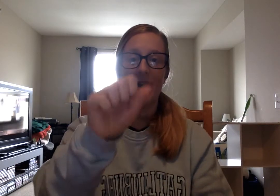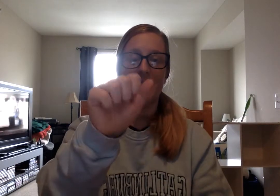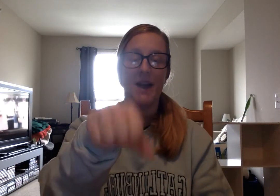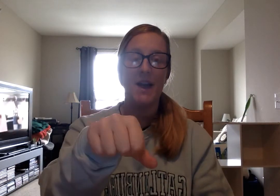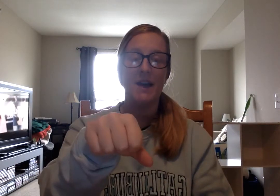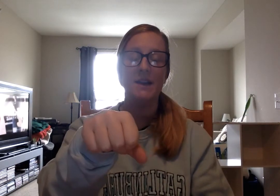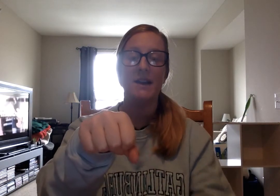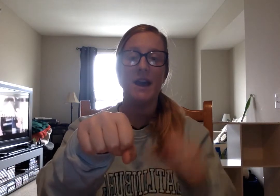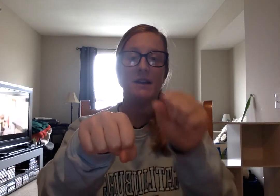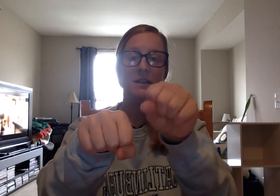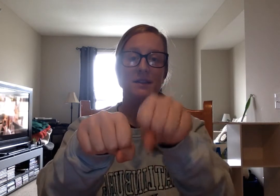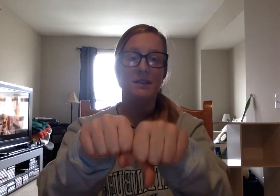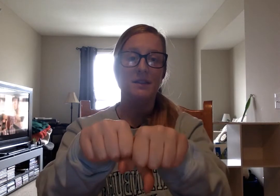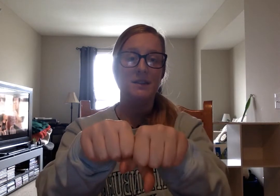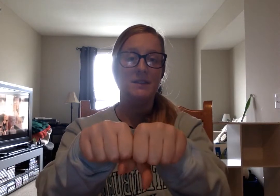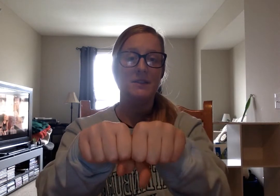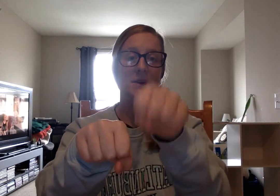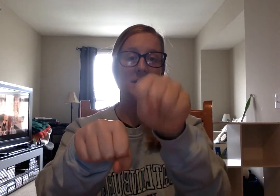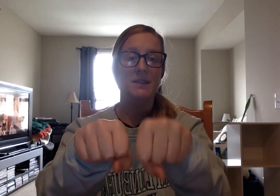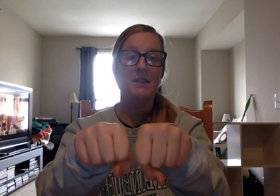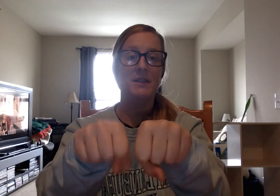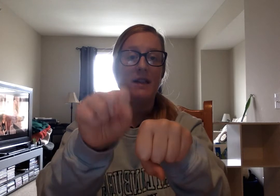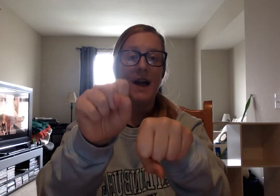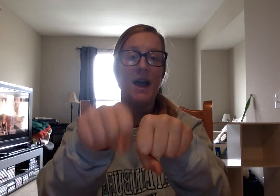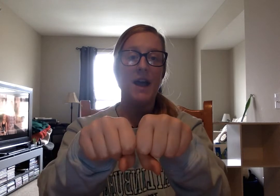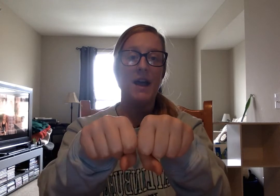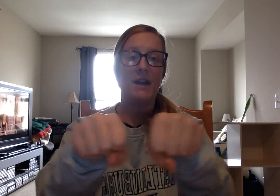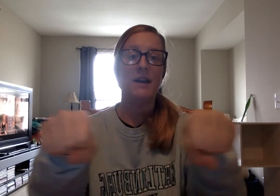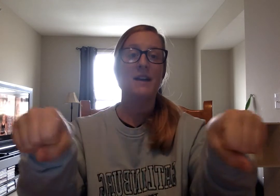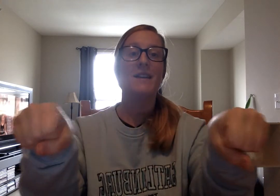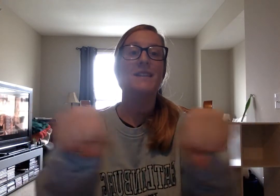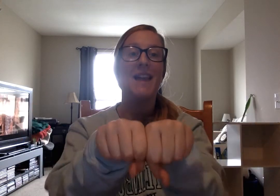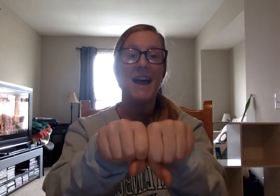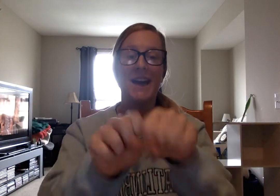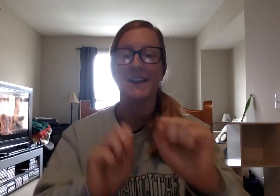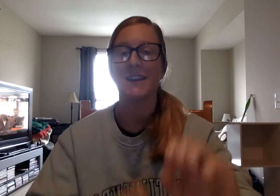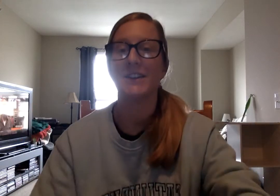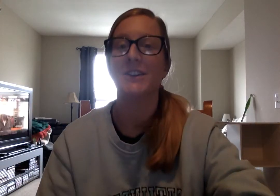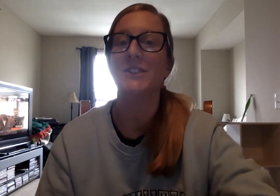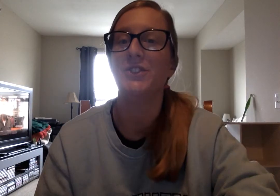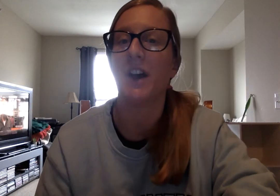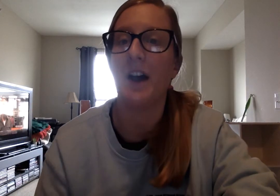have egg and I add l to it. L. Egg. Lag. Good job.